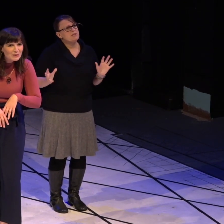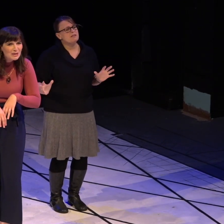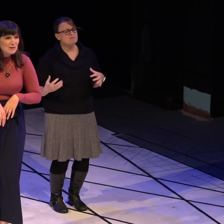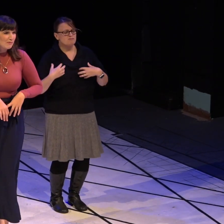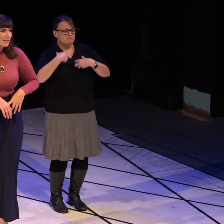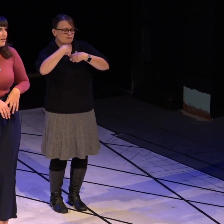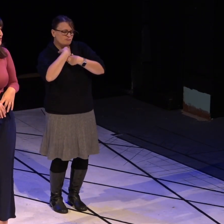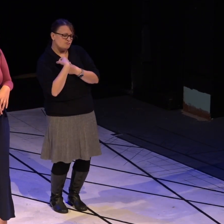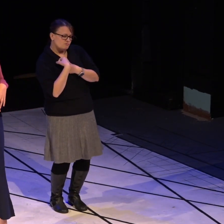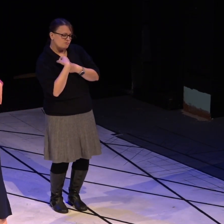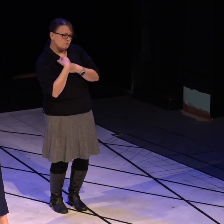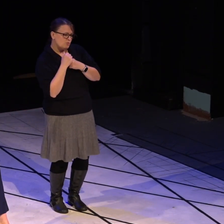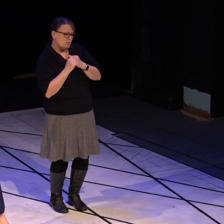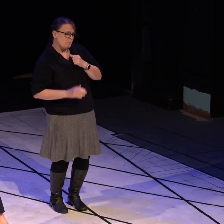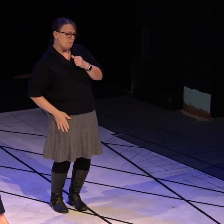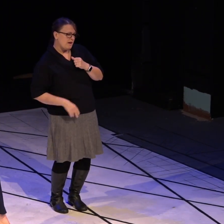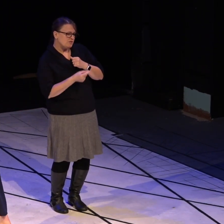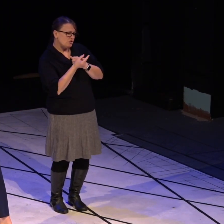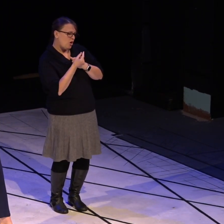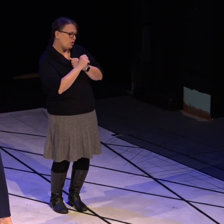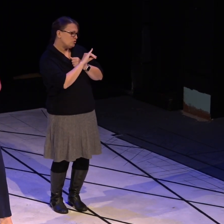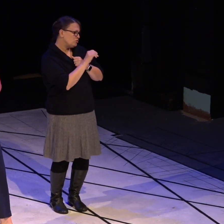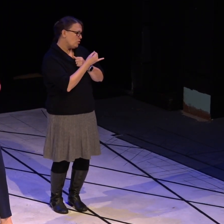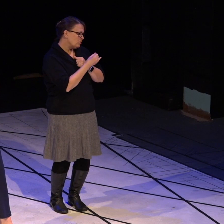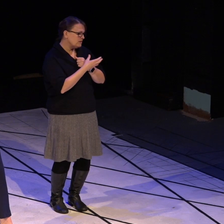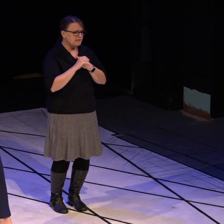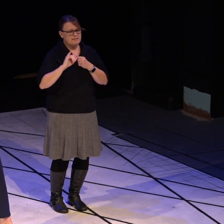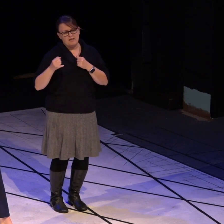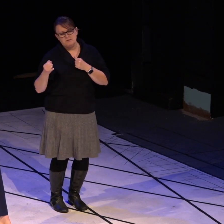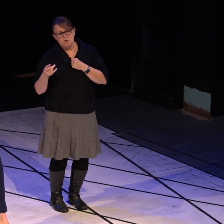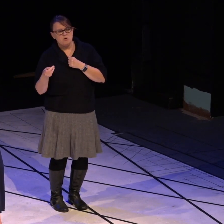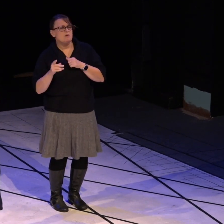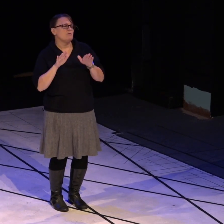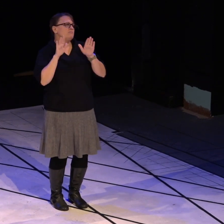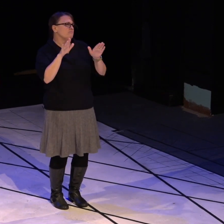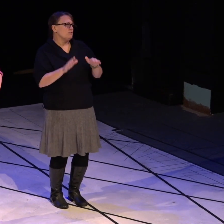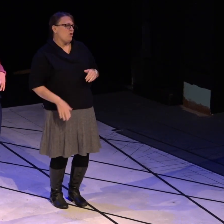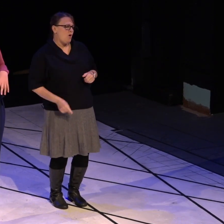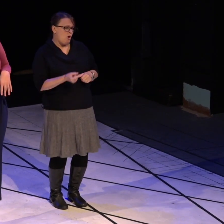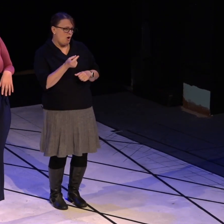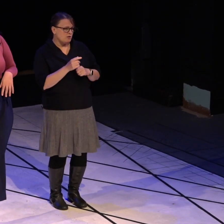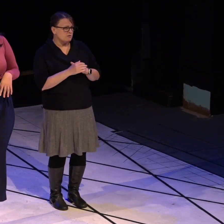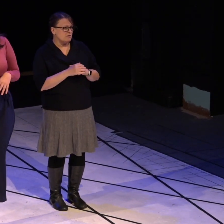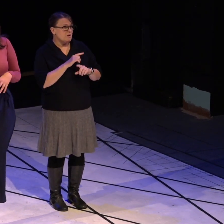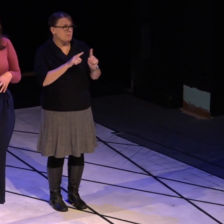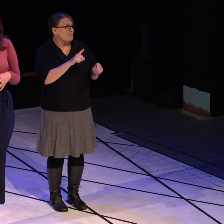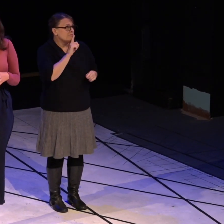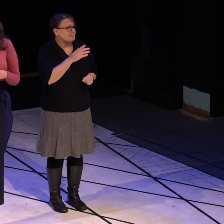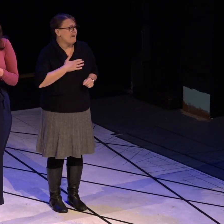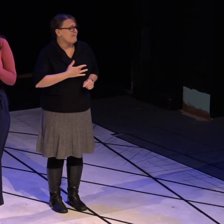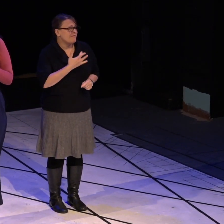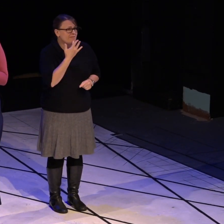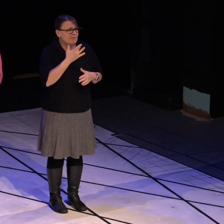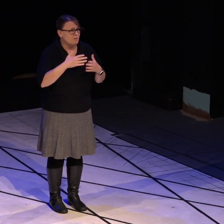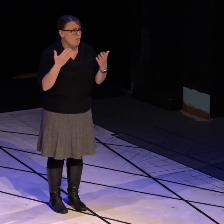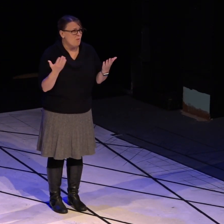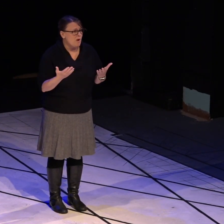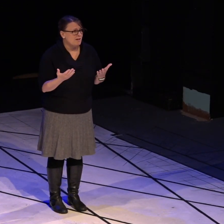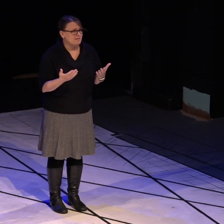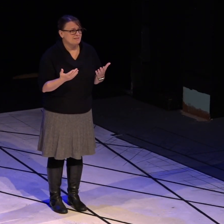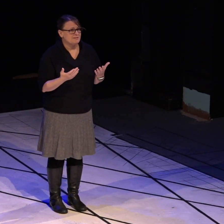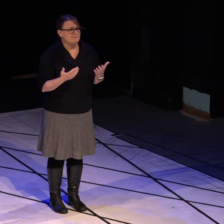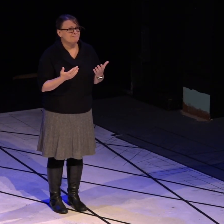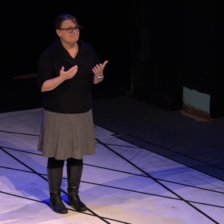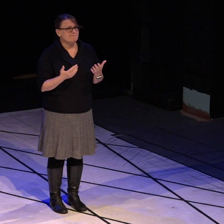puddle with Josie and Jasper, the wonder dogs. But my real favorite thing is to